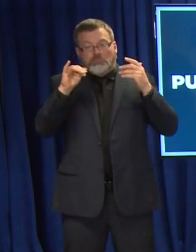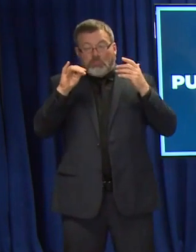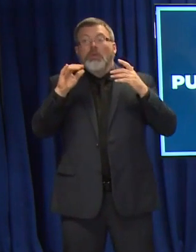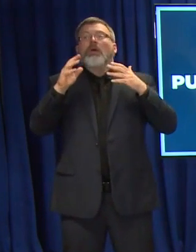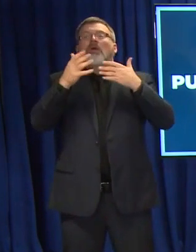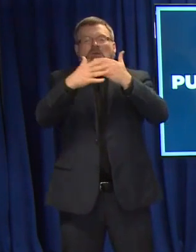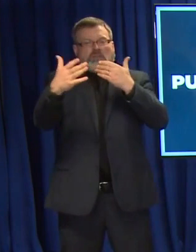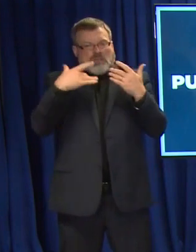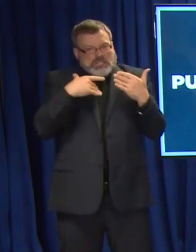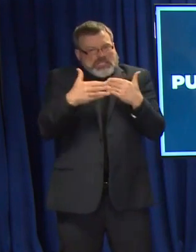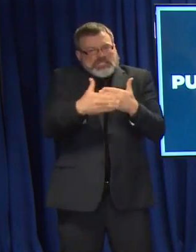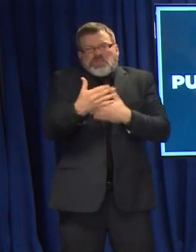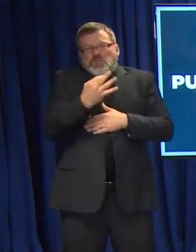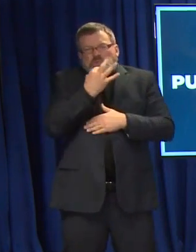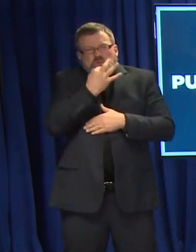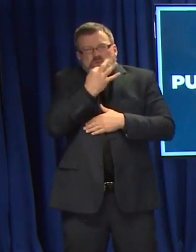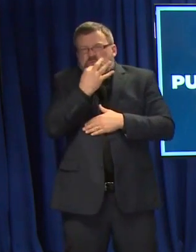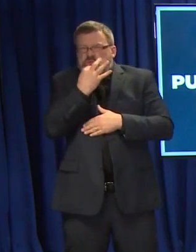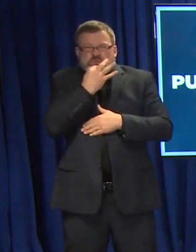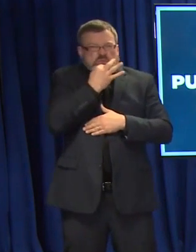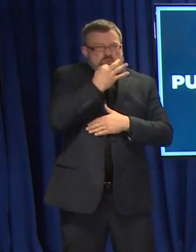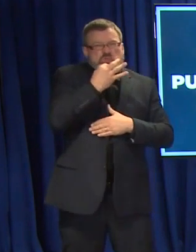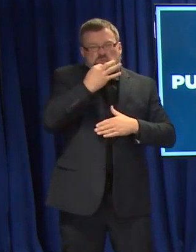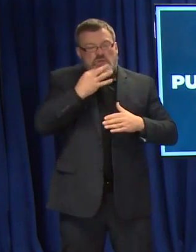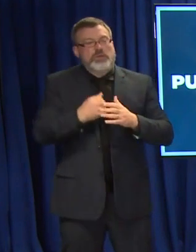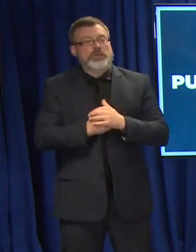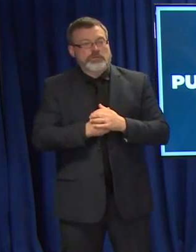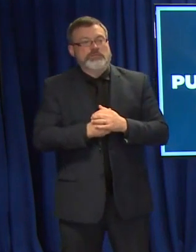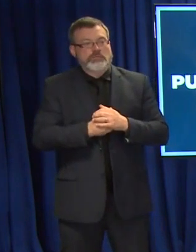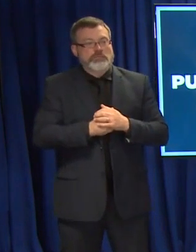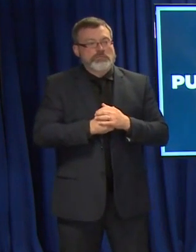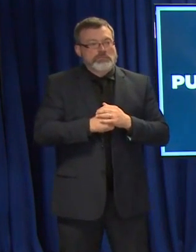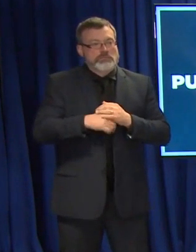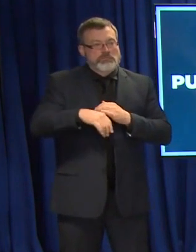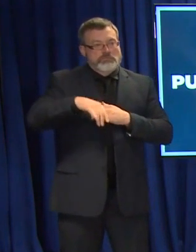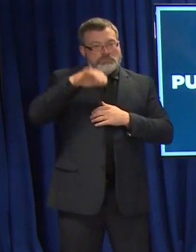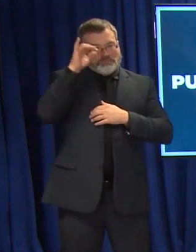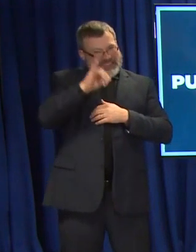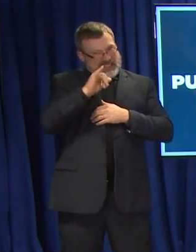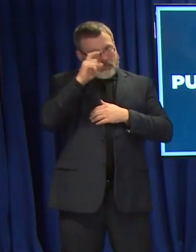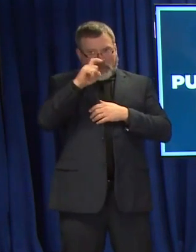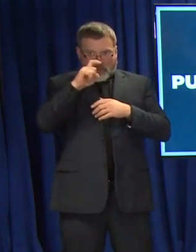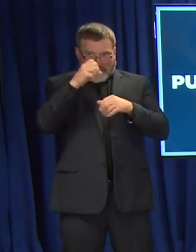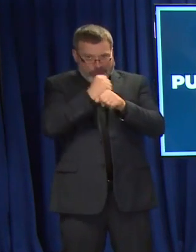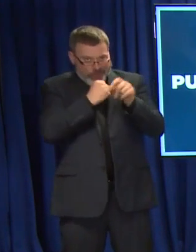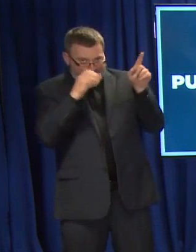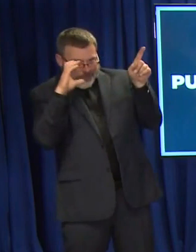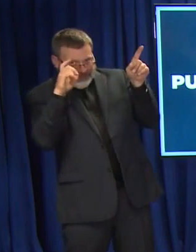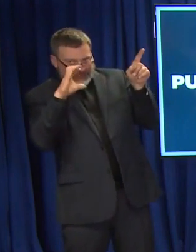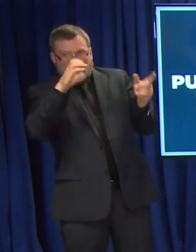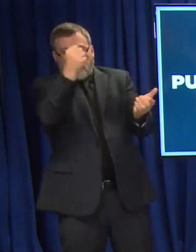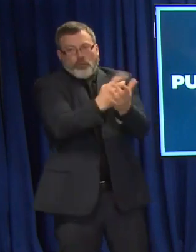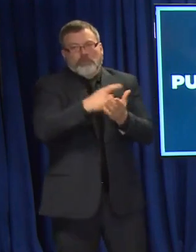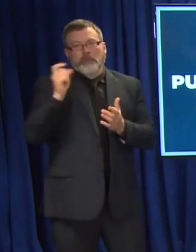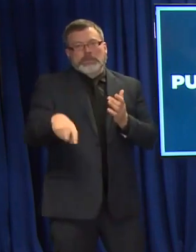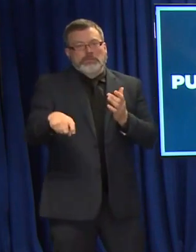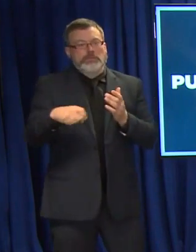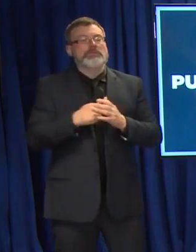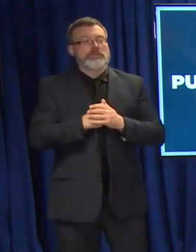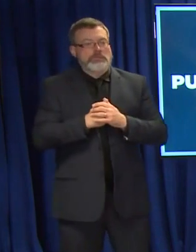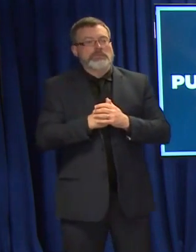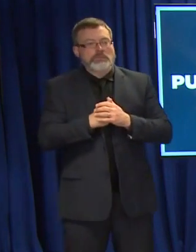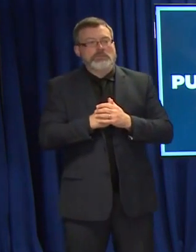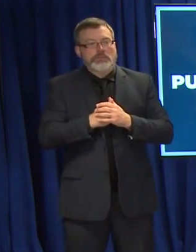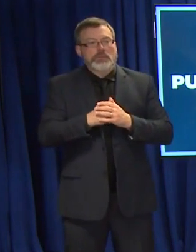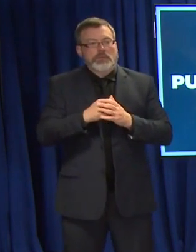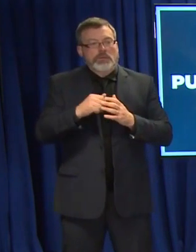and the CDC in order to be able to start administering vaccines to children 5 to 11 years of age. So this is a process that is currently